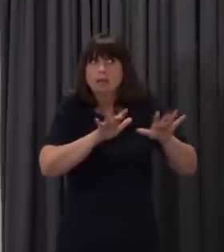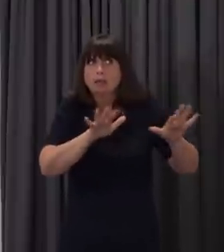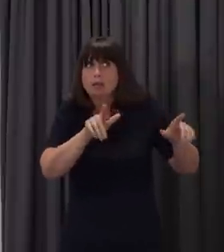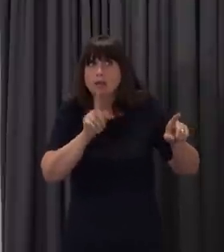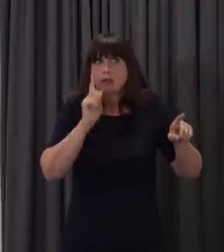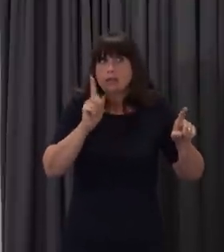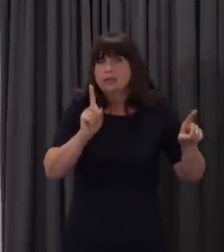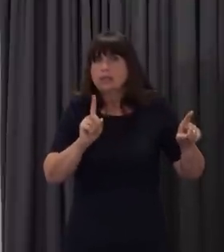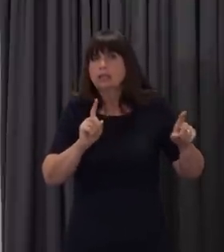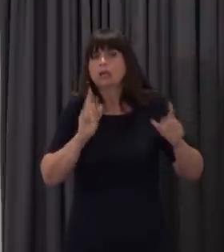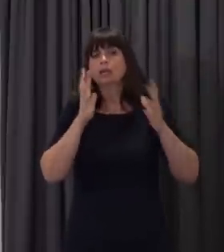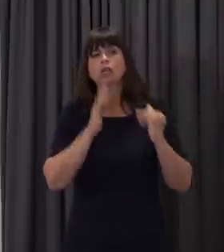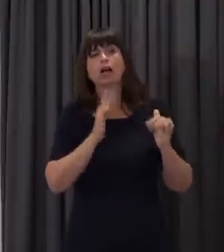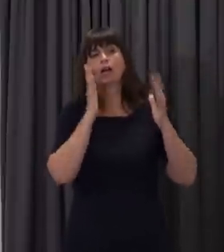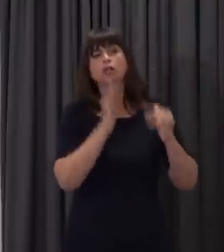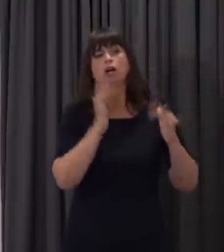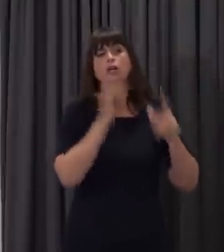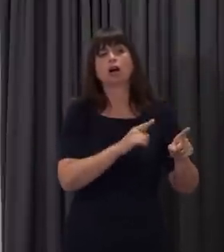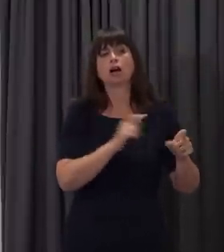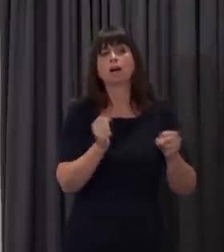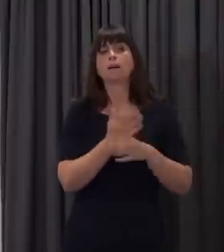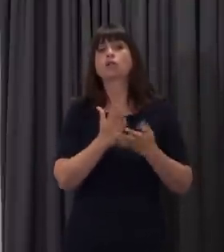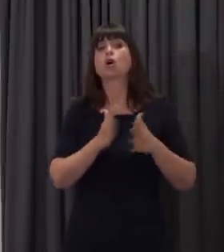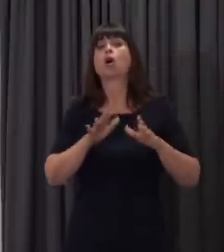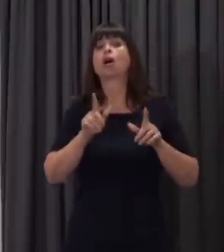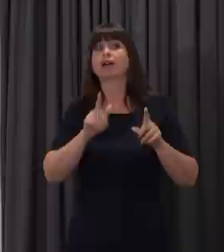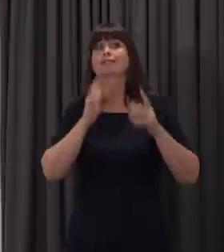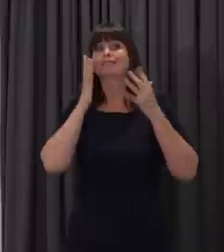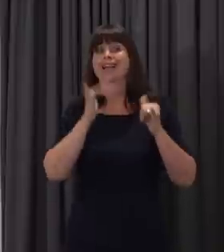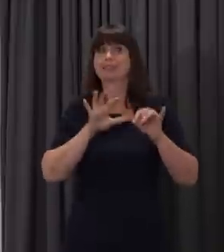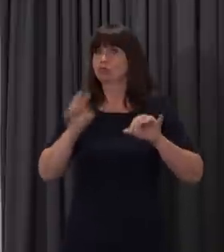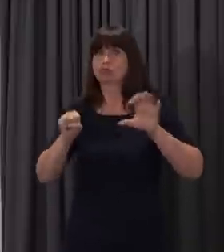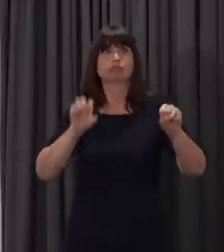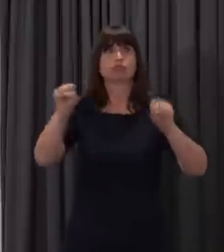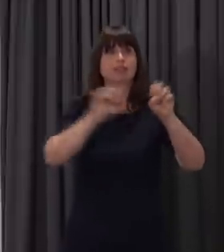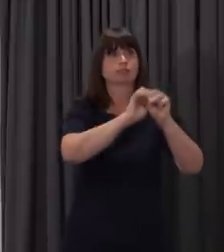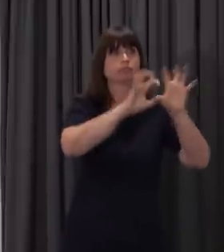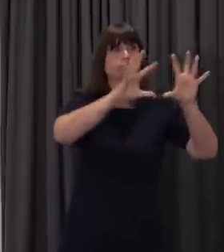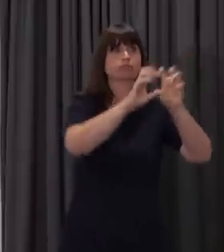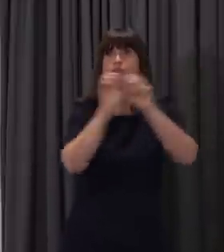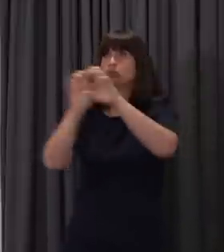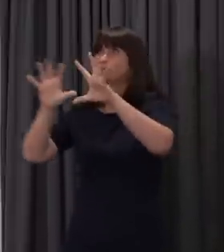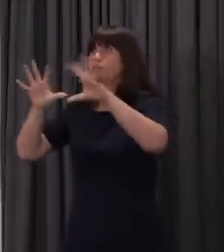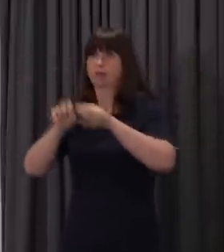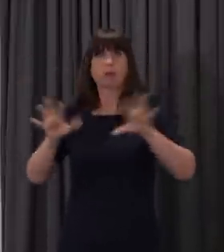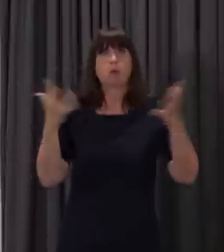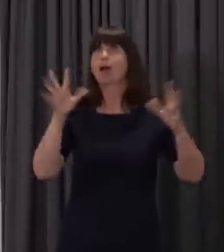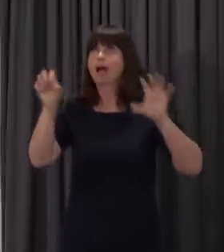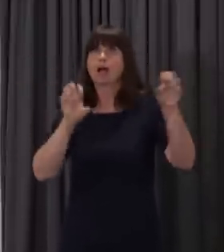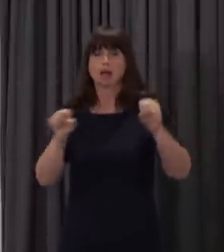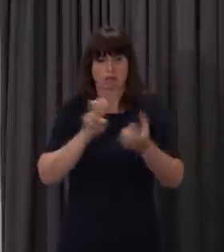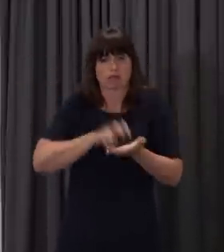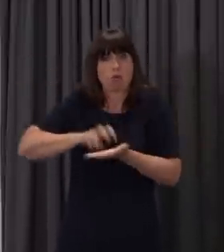the continued success of the rollout of testing, tracing and protect. I know